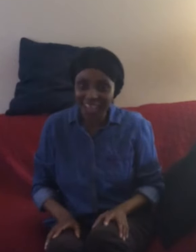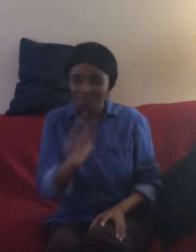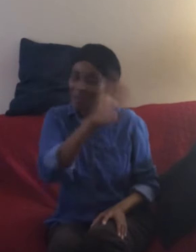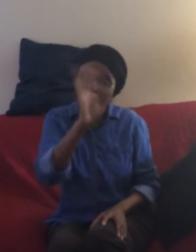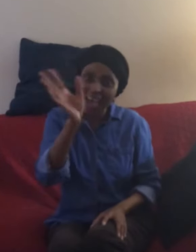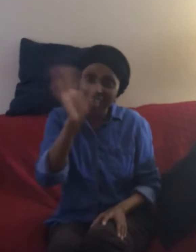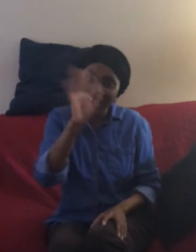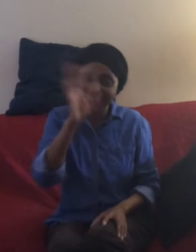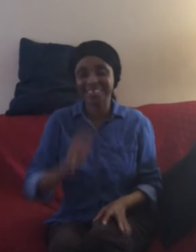bye bye